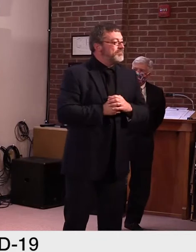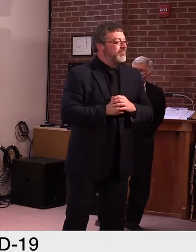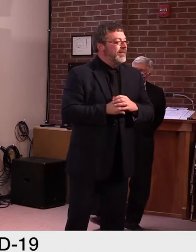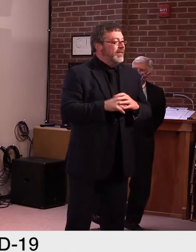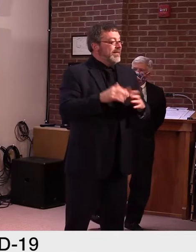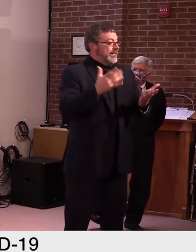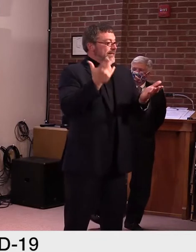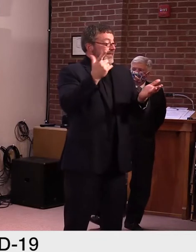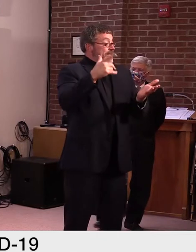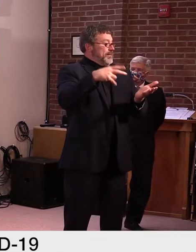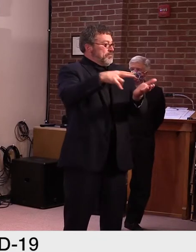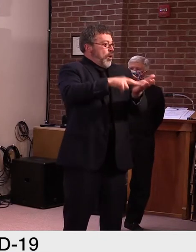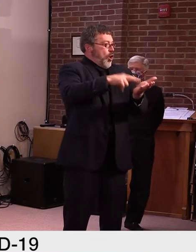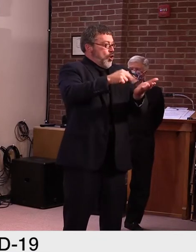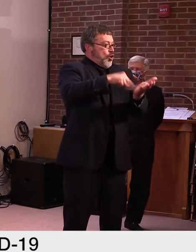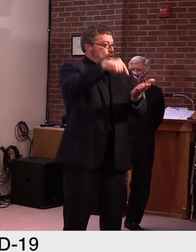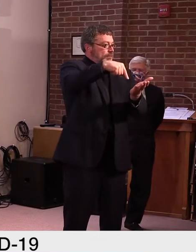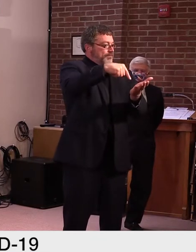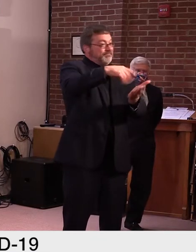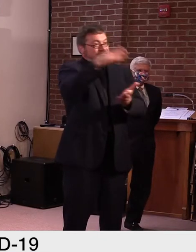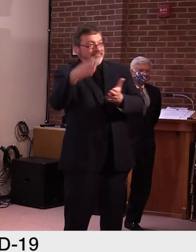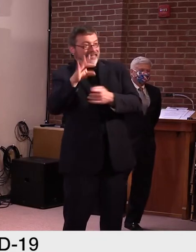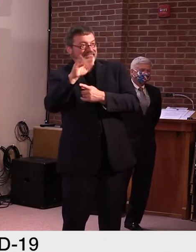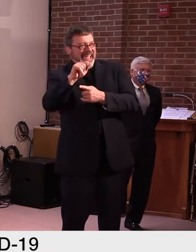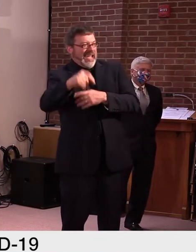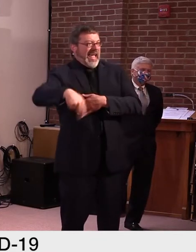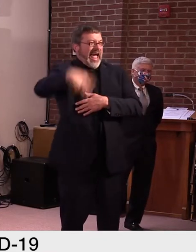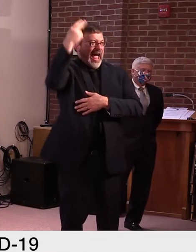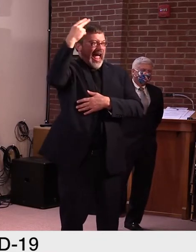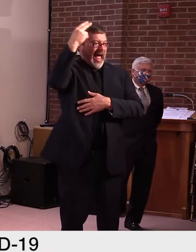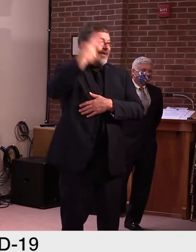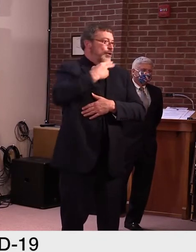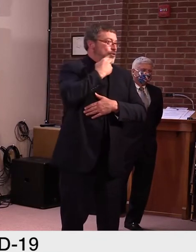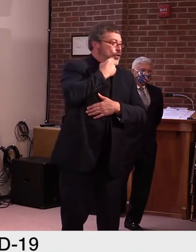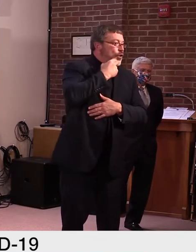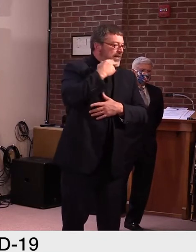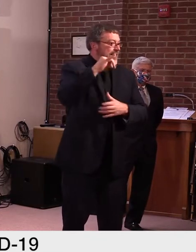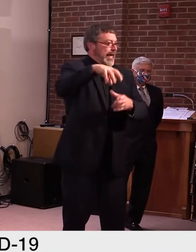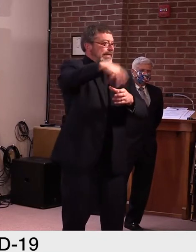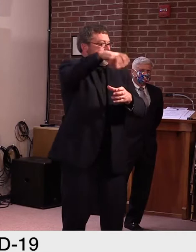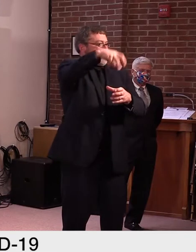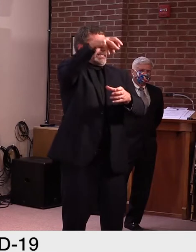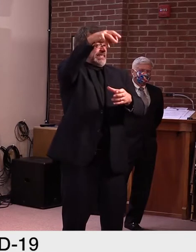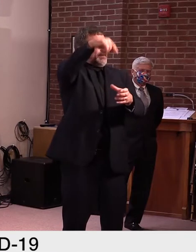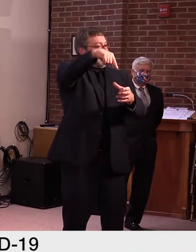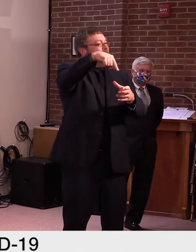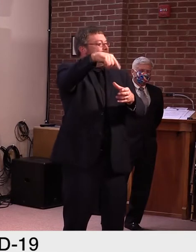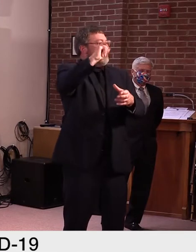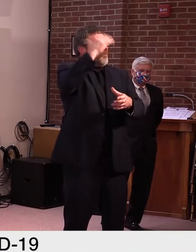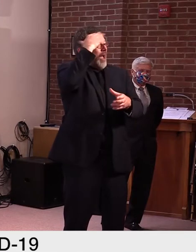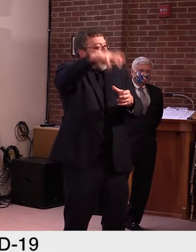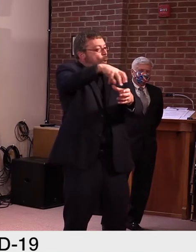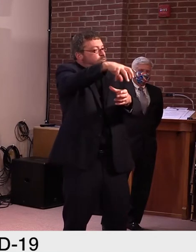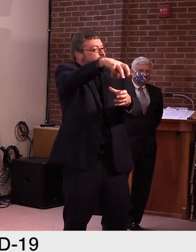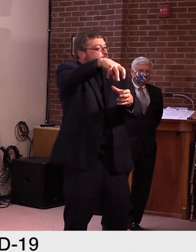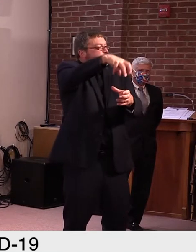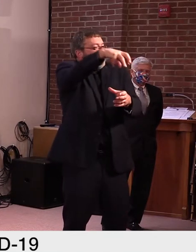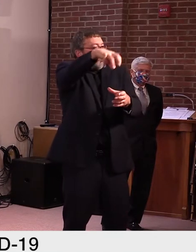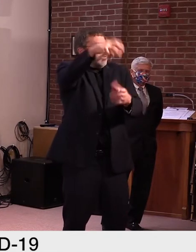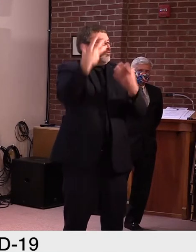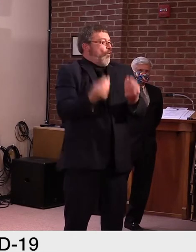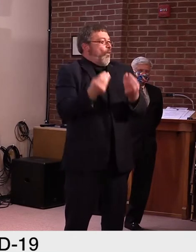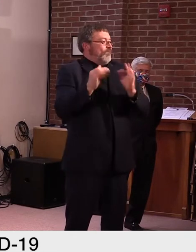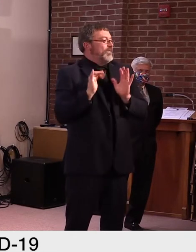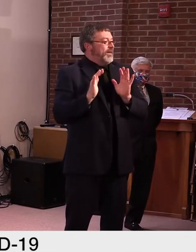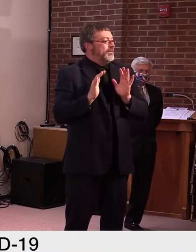needed to reach the desired consistency. Most creamies are made with a six to seven percent